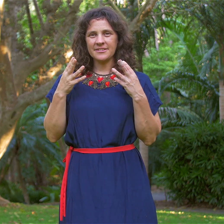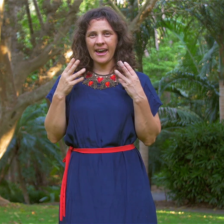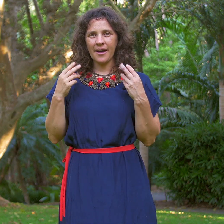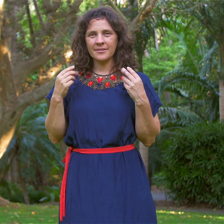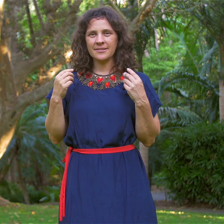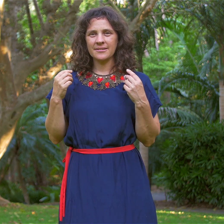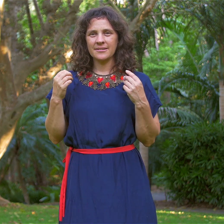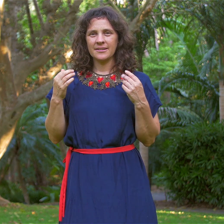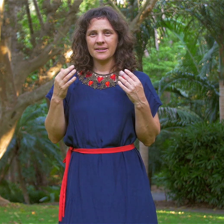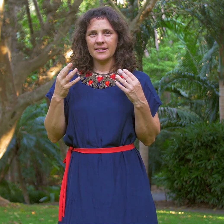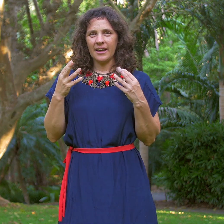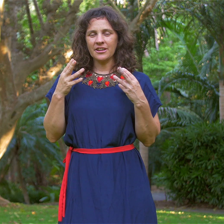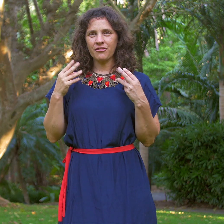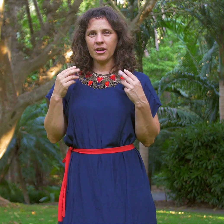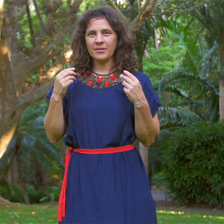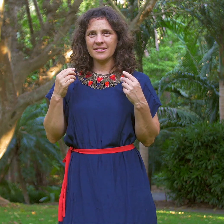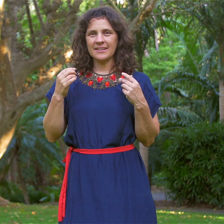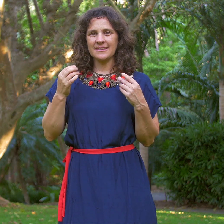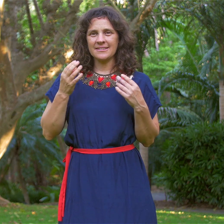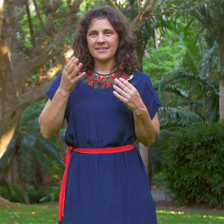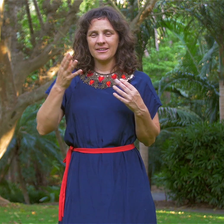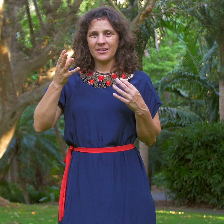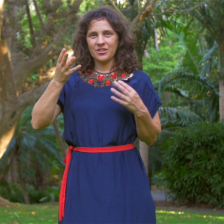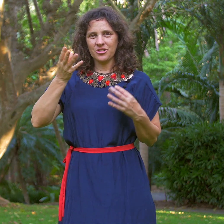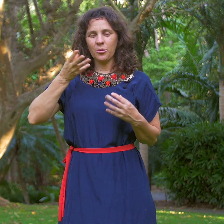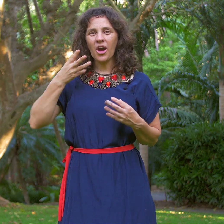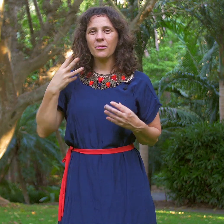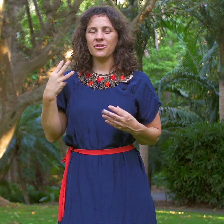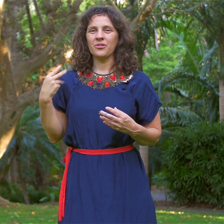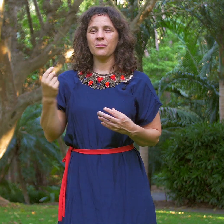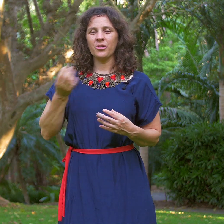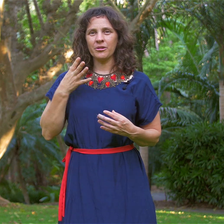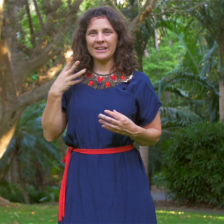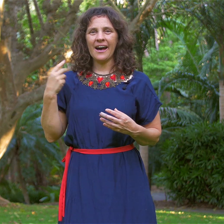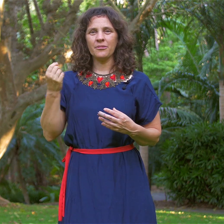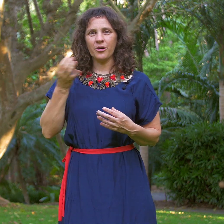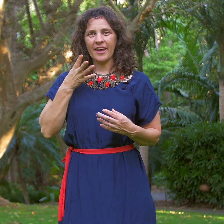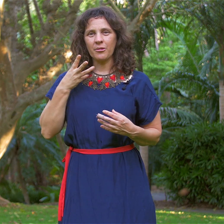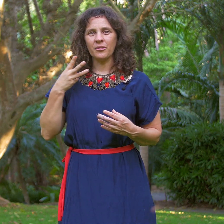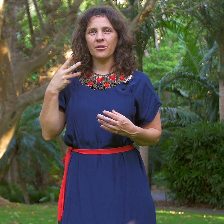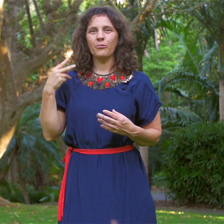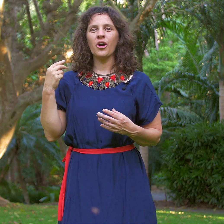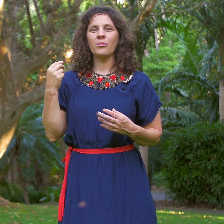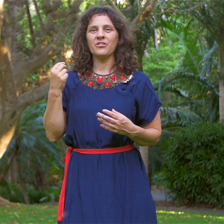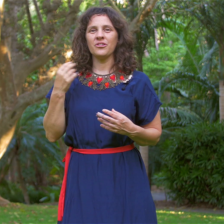sounds and the frequencies to work with you, the more you allow the more they will work with you